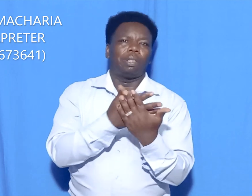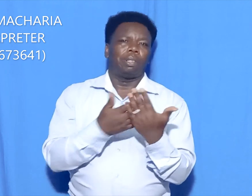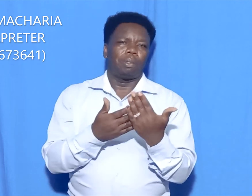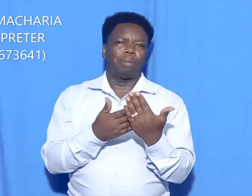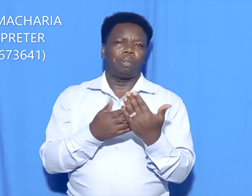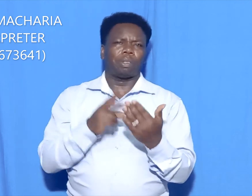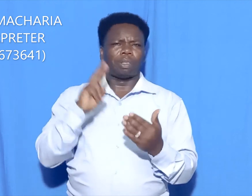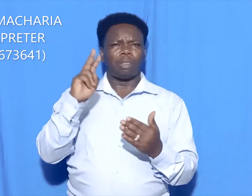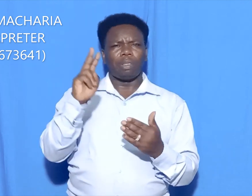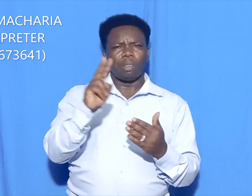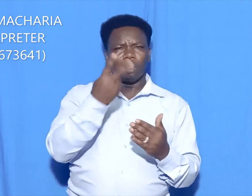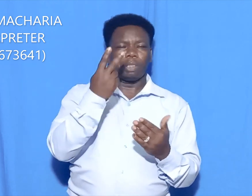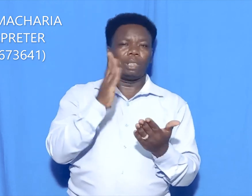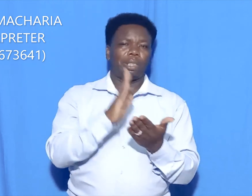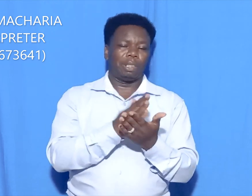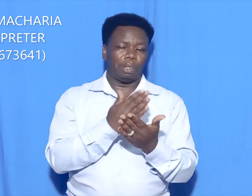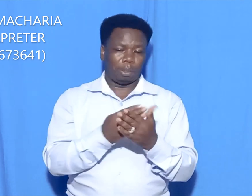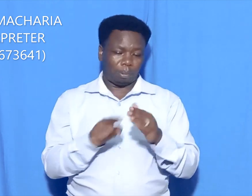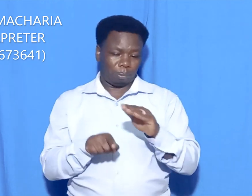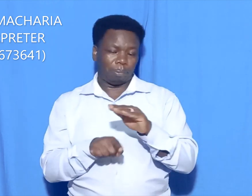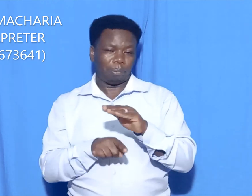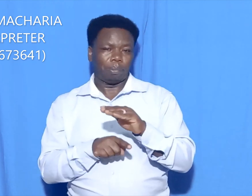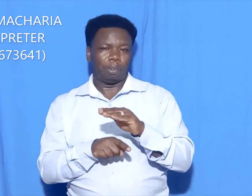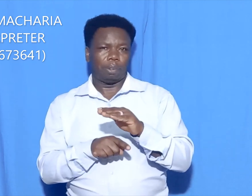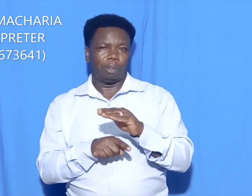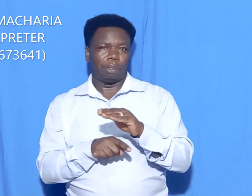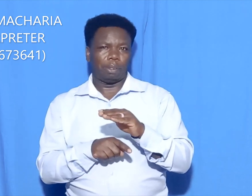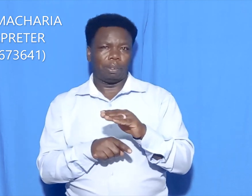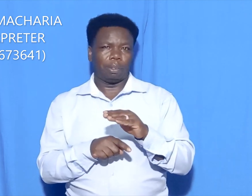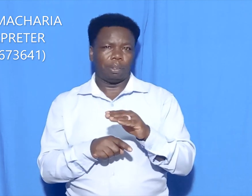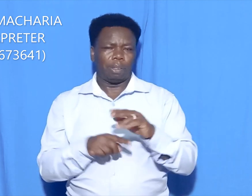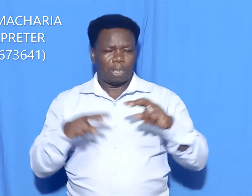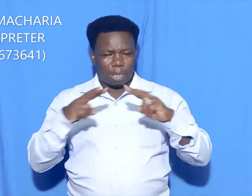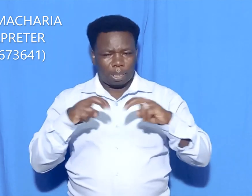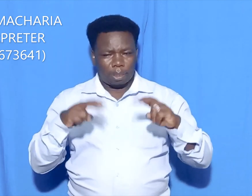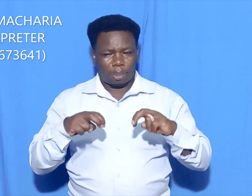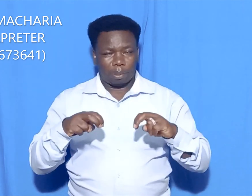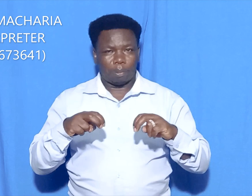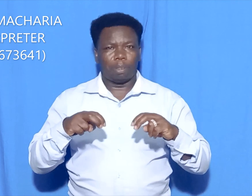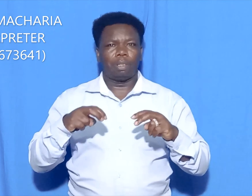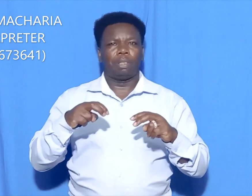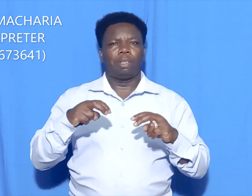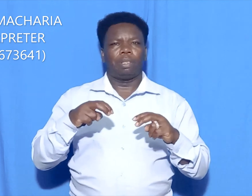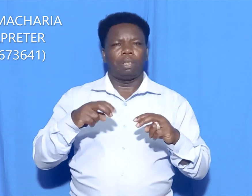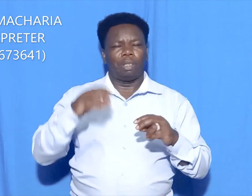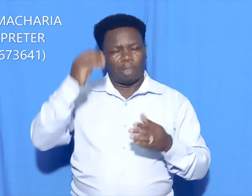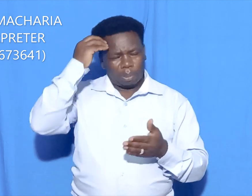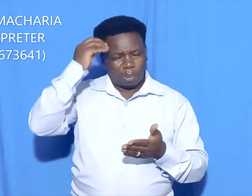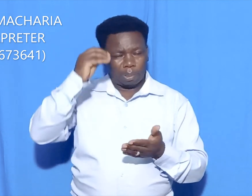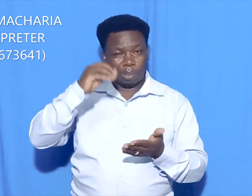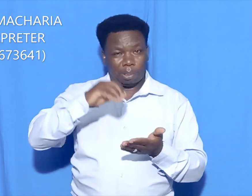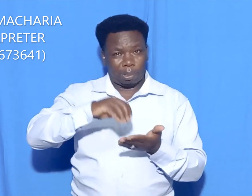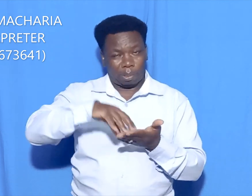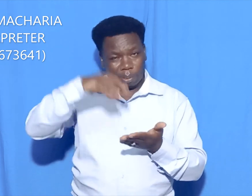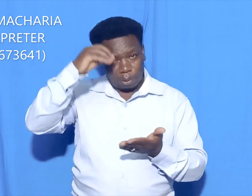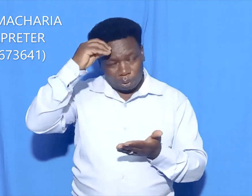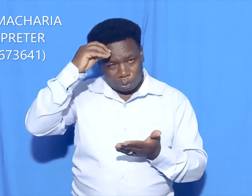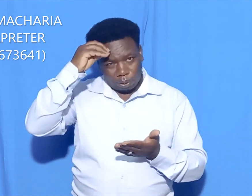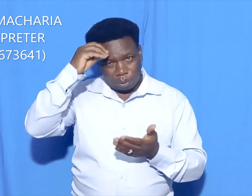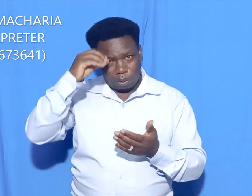of an internal industrial attachment is assessment of students. The requirements include duly